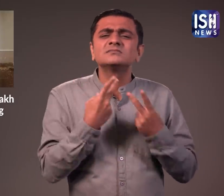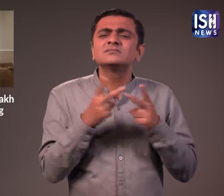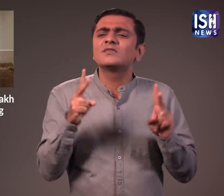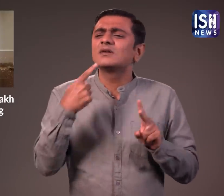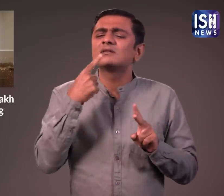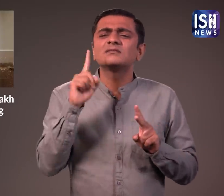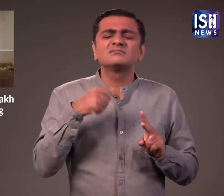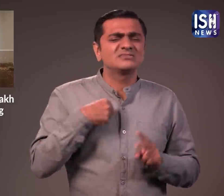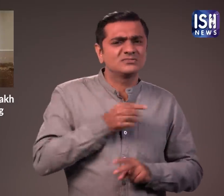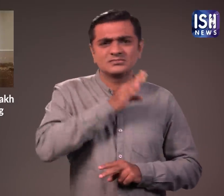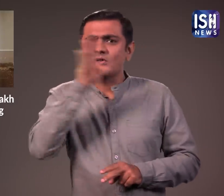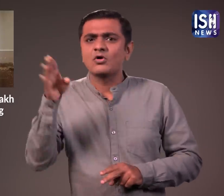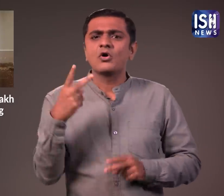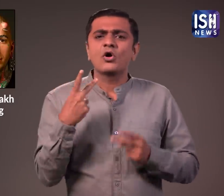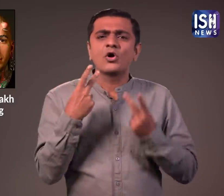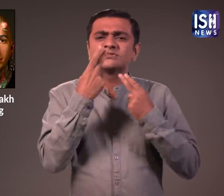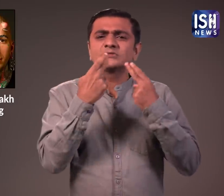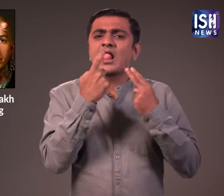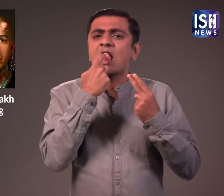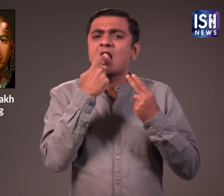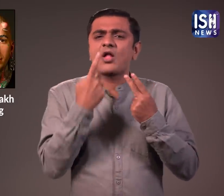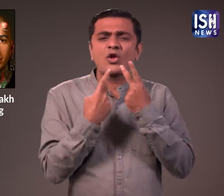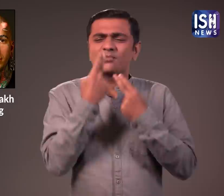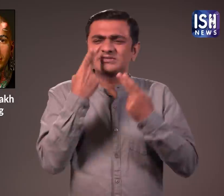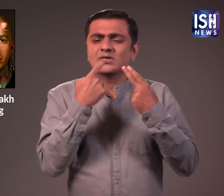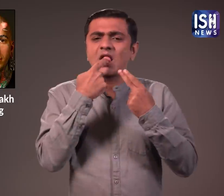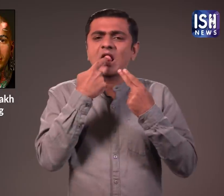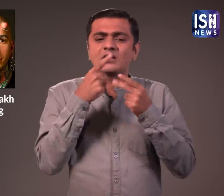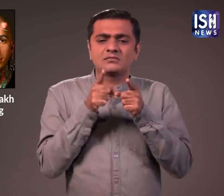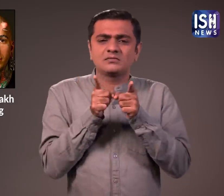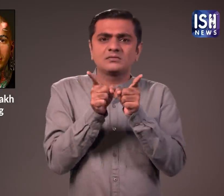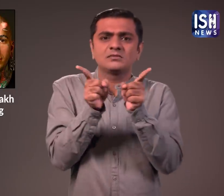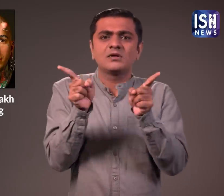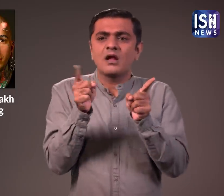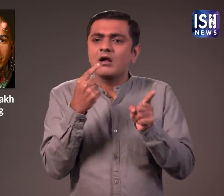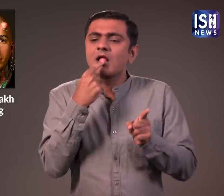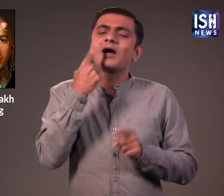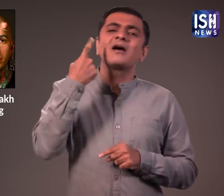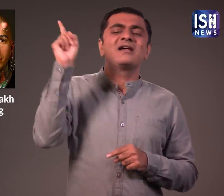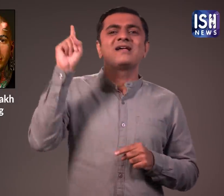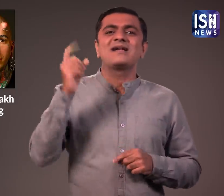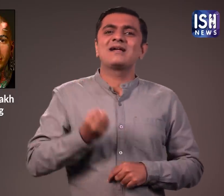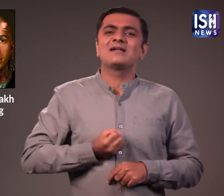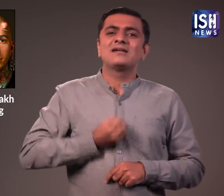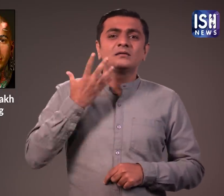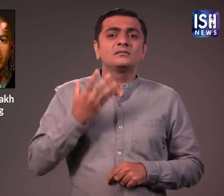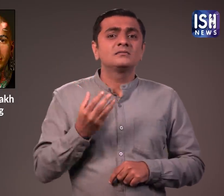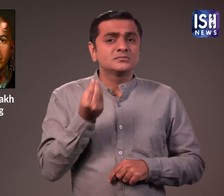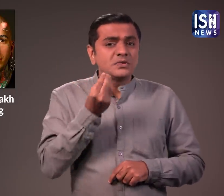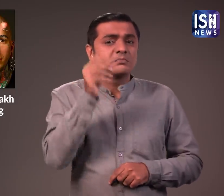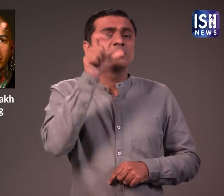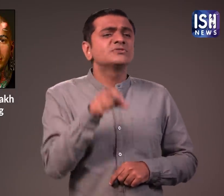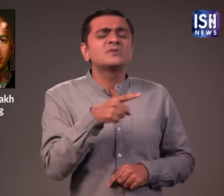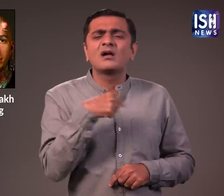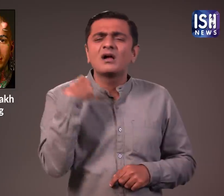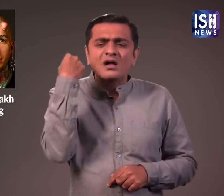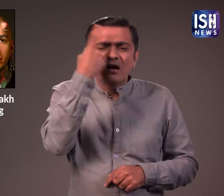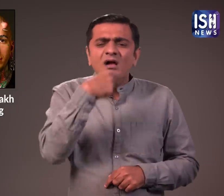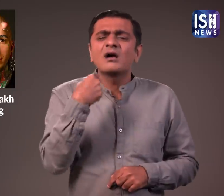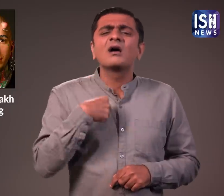Some unhappy with their tongue split it into two. Some unhappy with their face make alterations to their face.